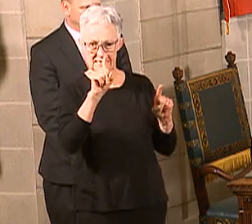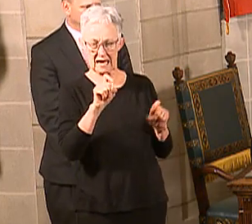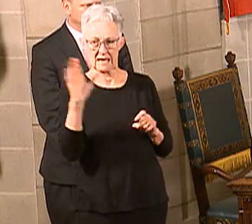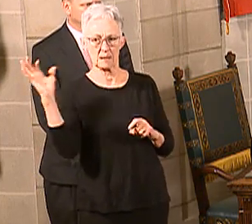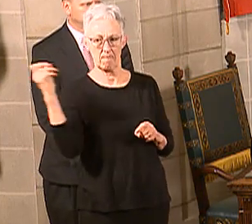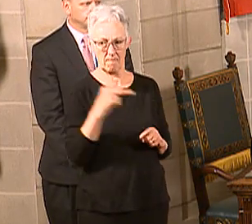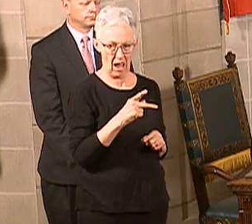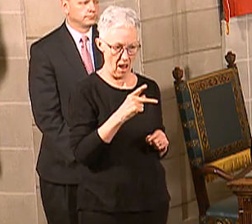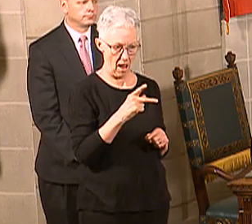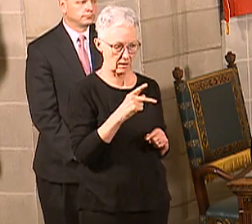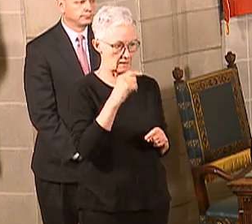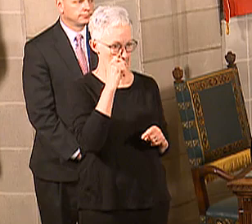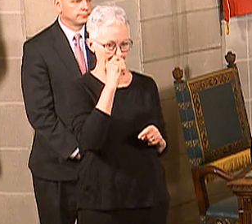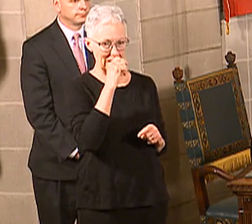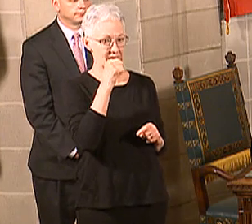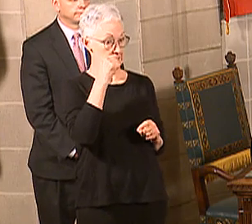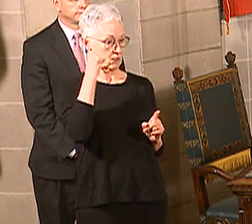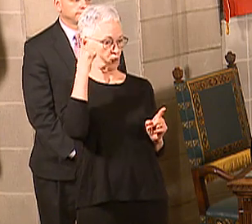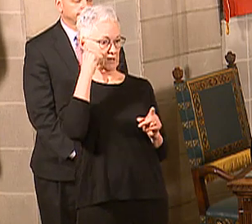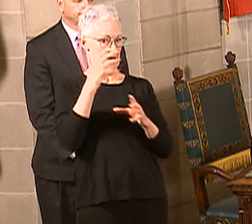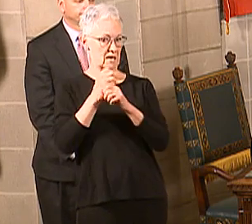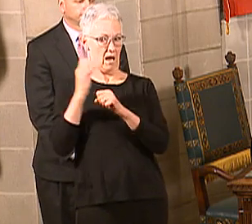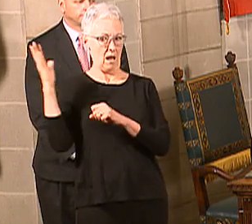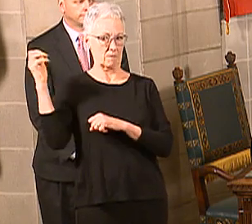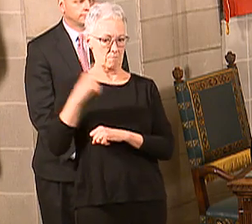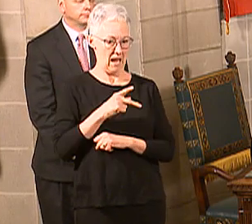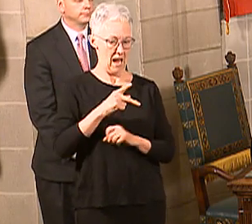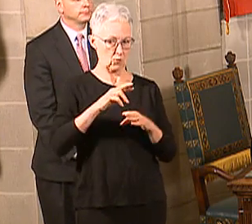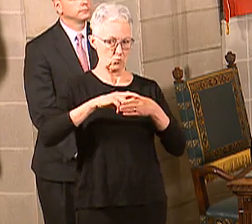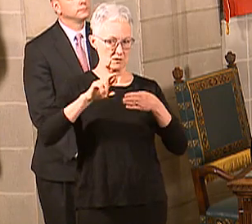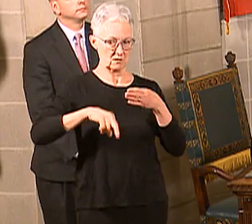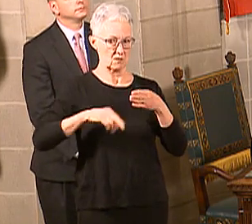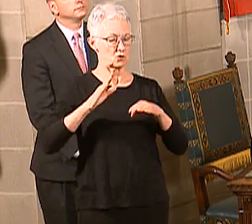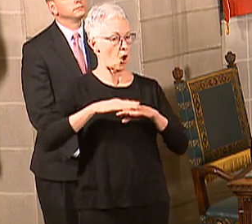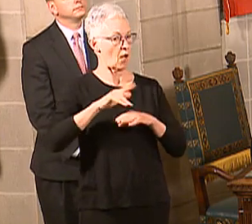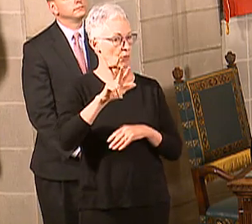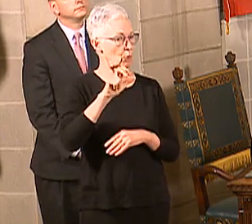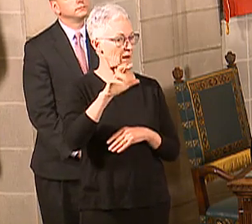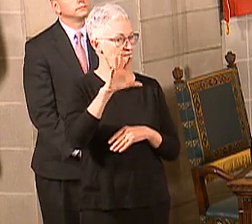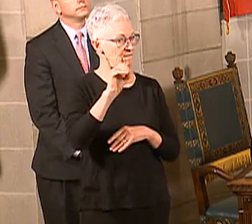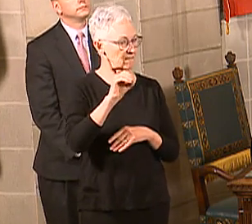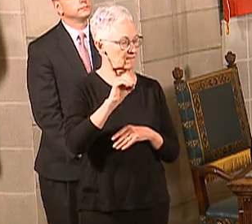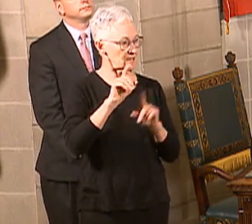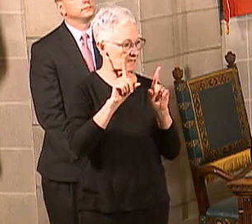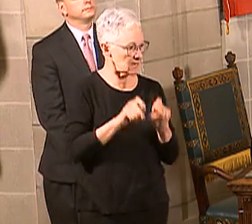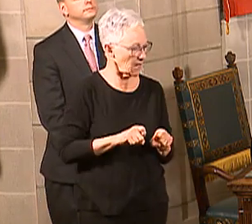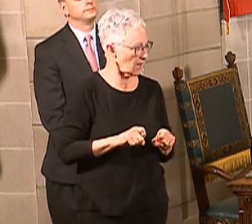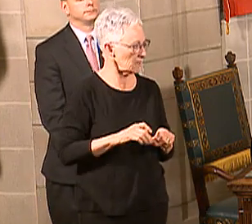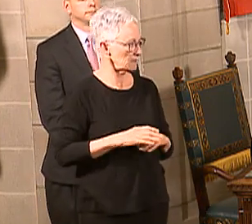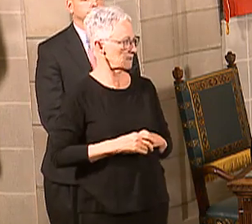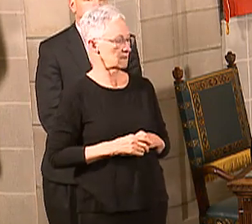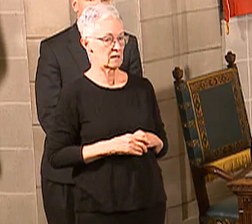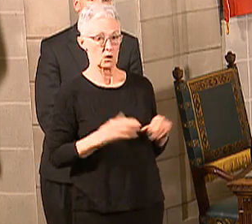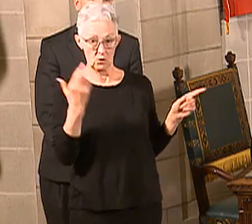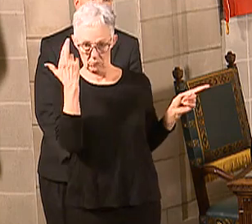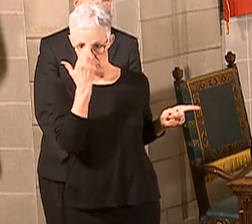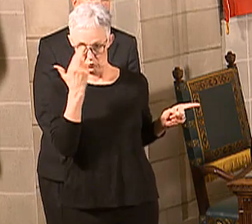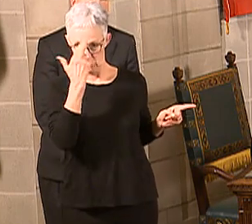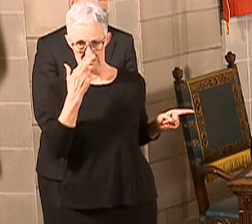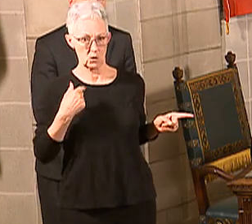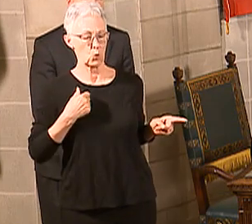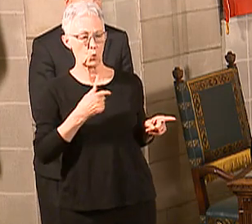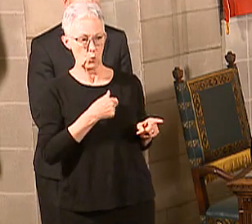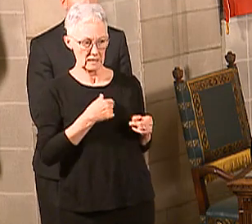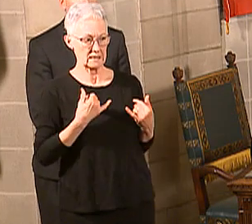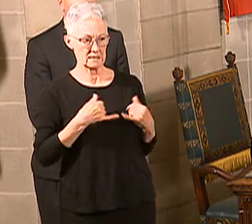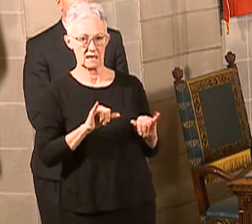350. So it's going up every day quite a bit. And the reason is we're still using the same guidelines that we used, as the